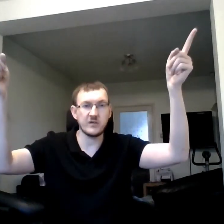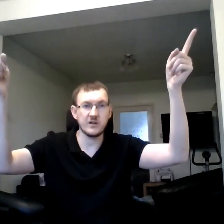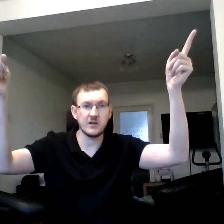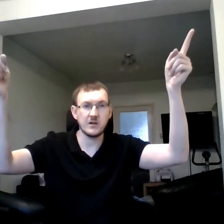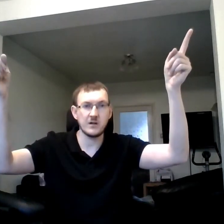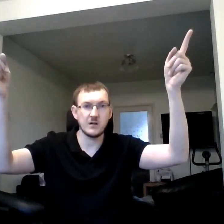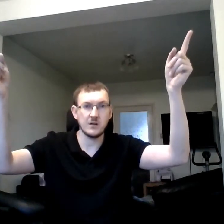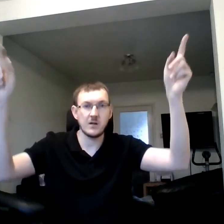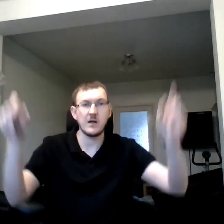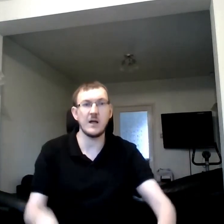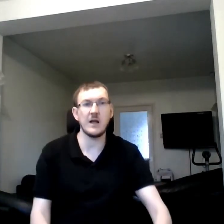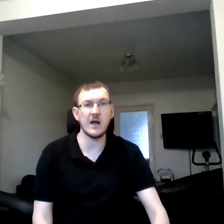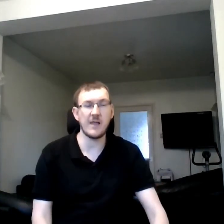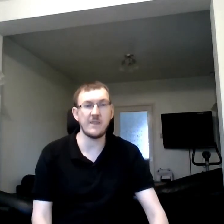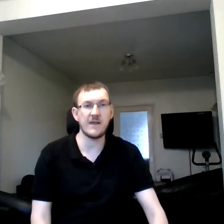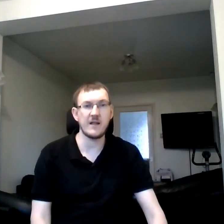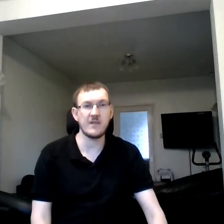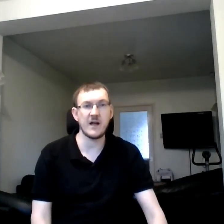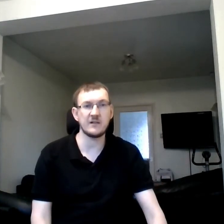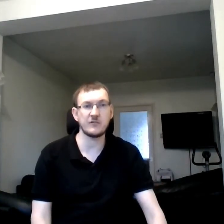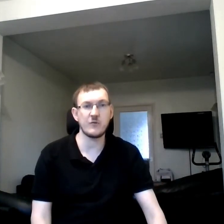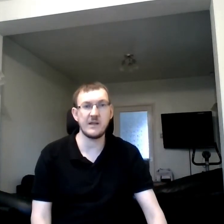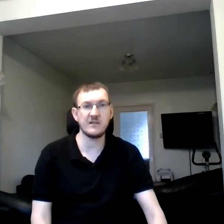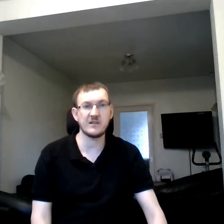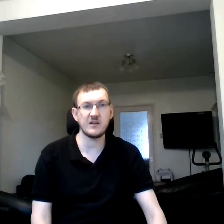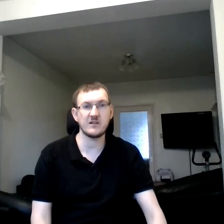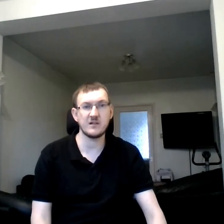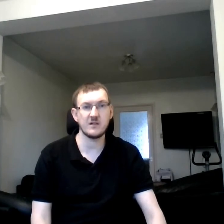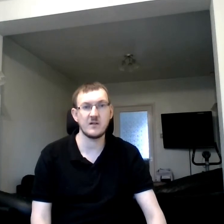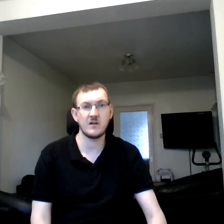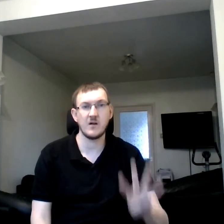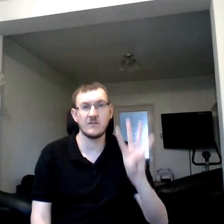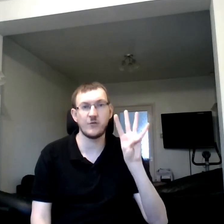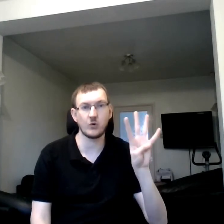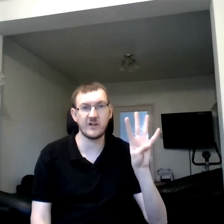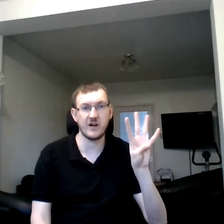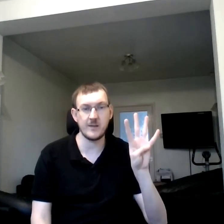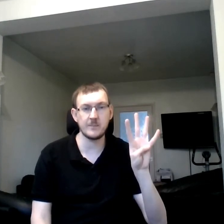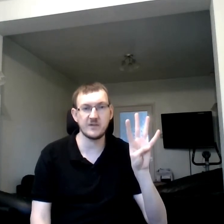And then that is repeated four times.